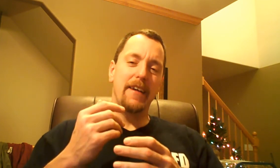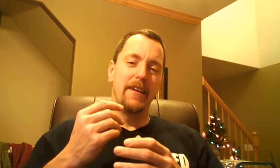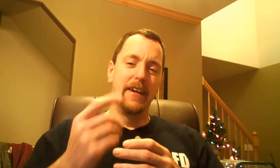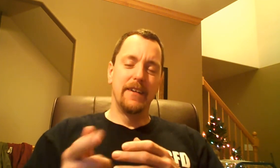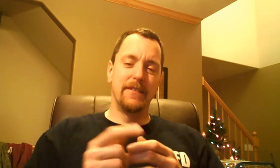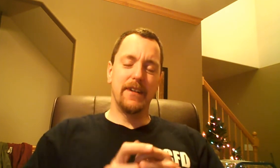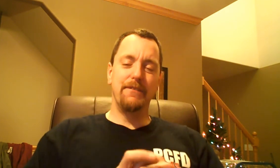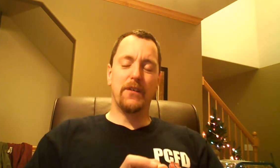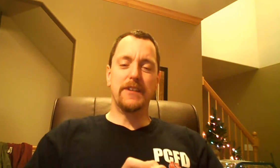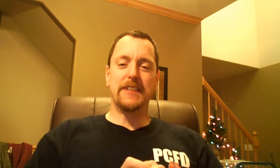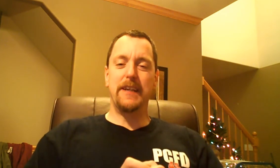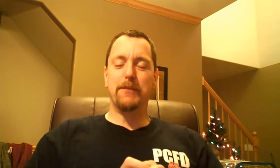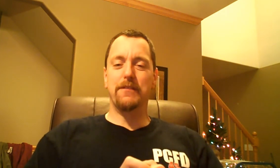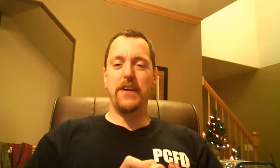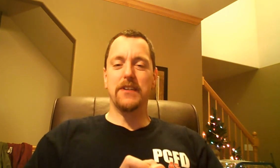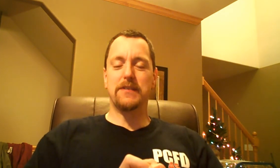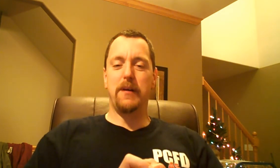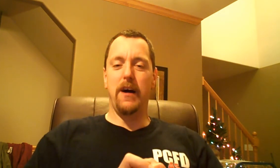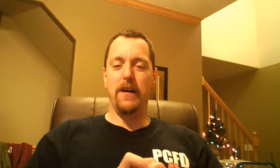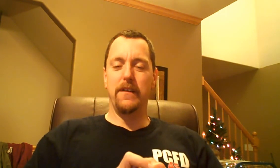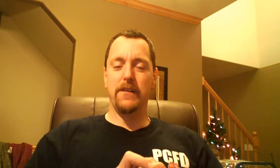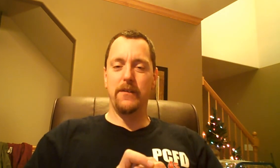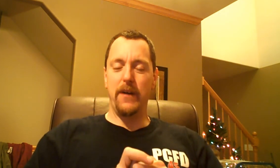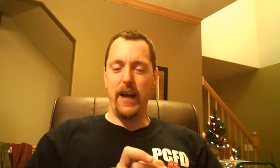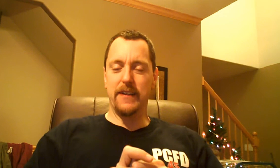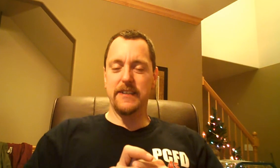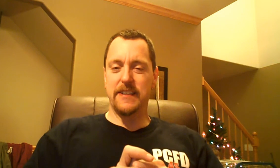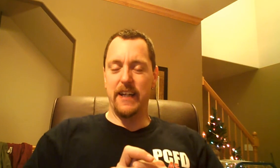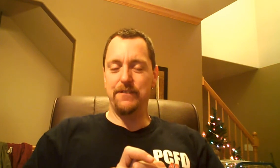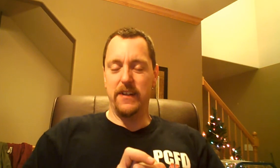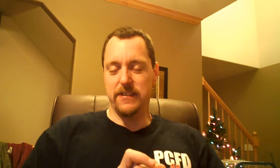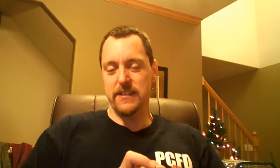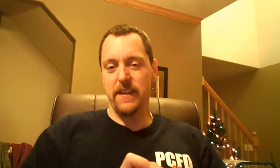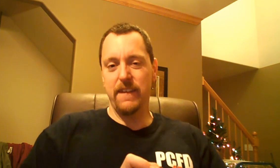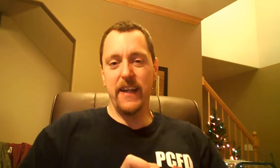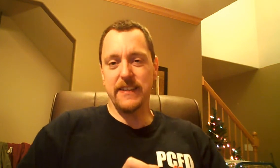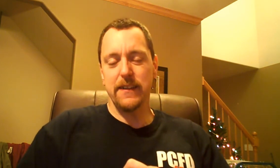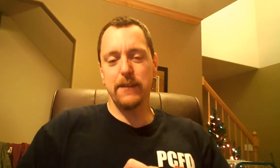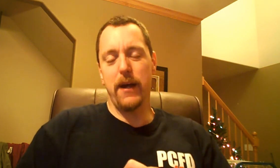looking forward to seeing more videos from all you Atkins diet followers. Thanks. Goodbye.